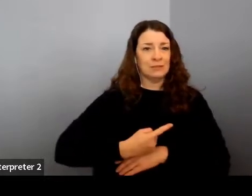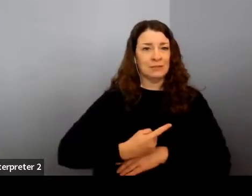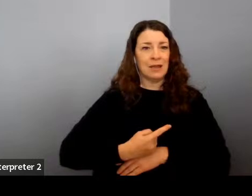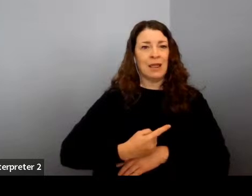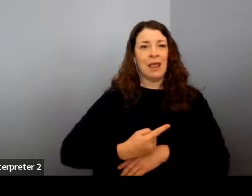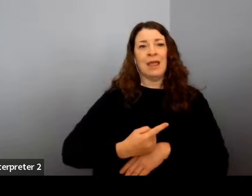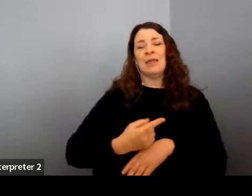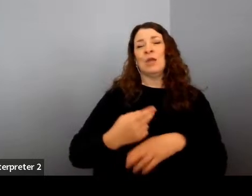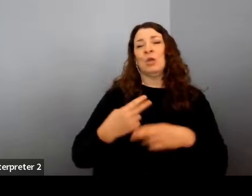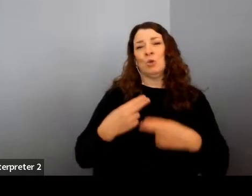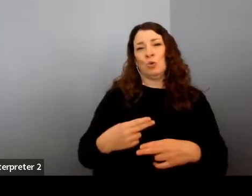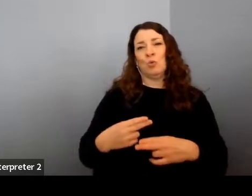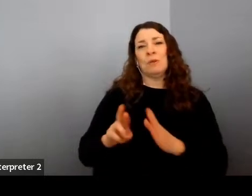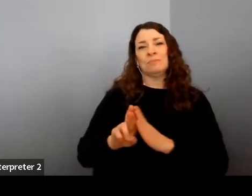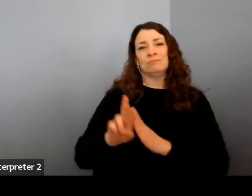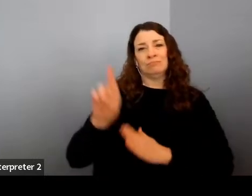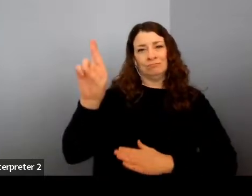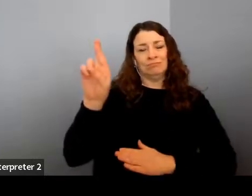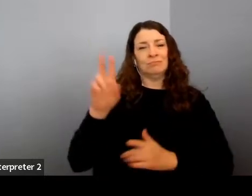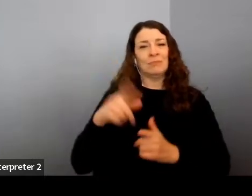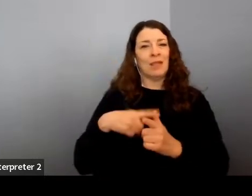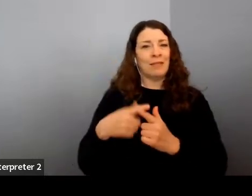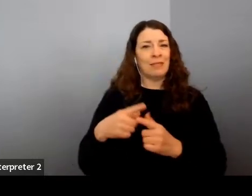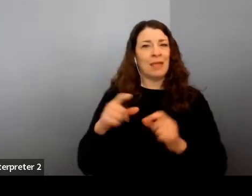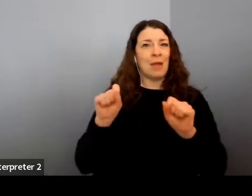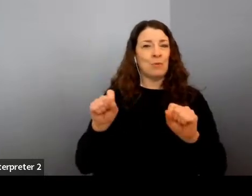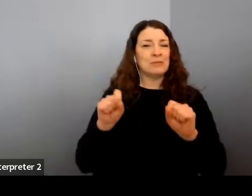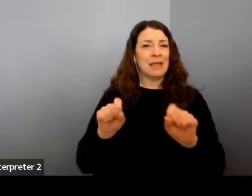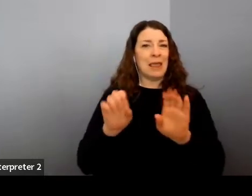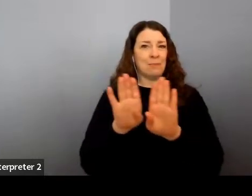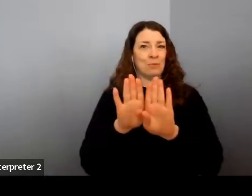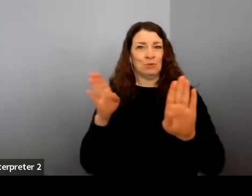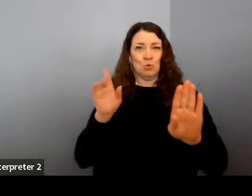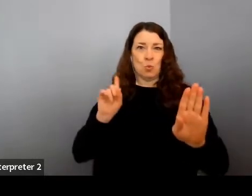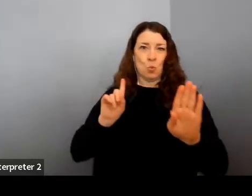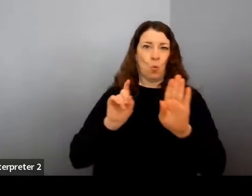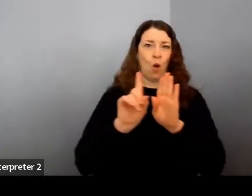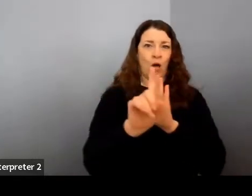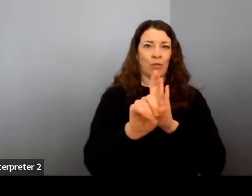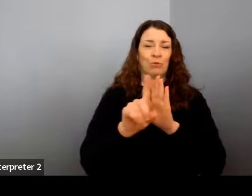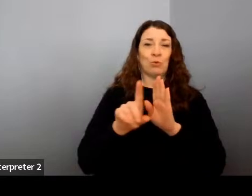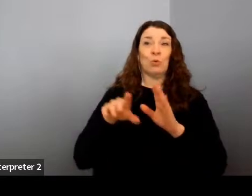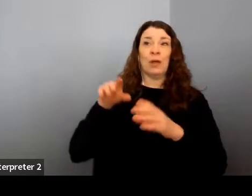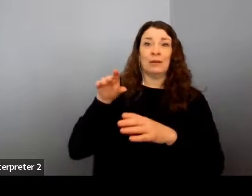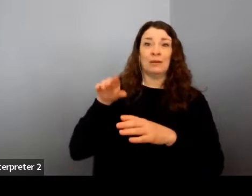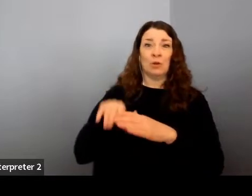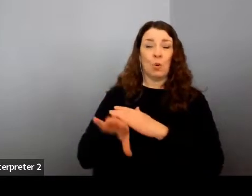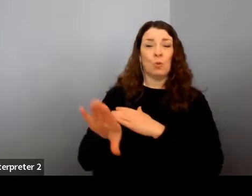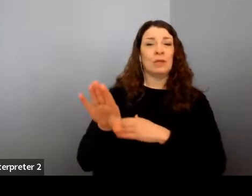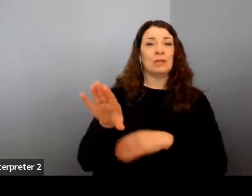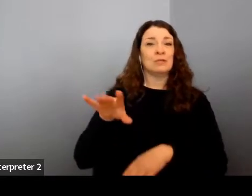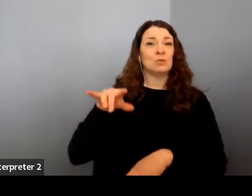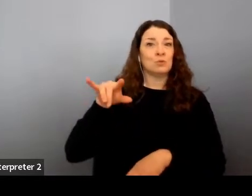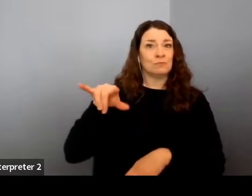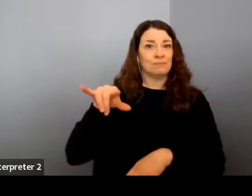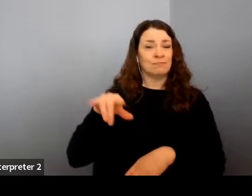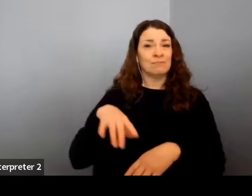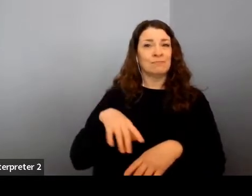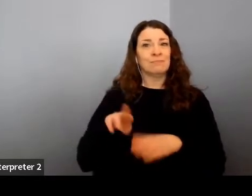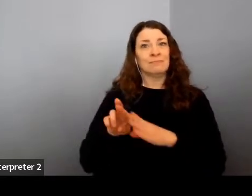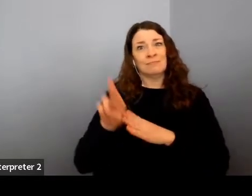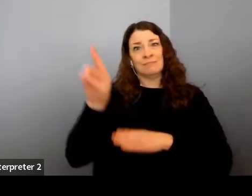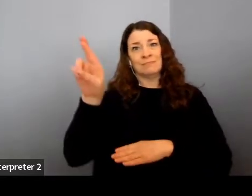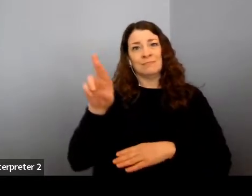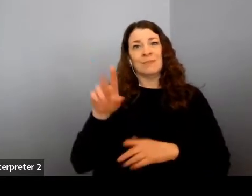space flight. And then I got to walk through that door myself on a commercial spacecraft. And then I got to be listed